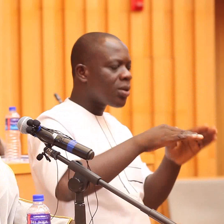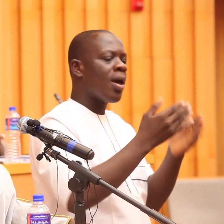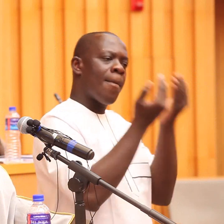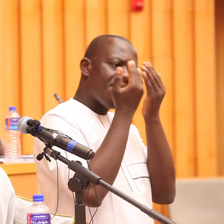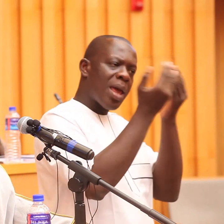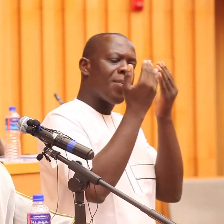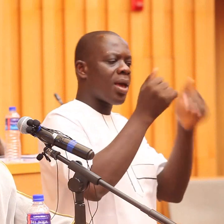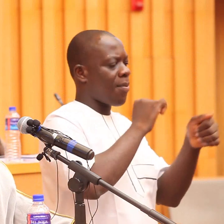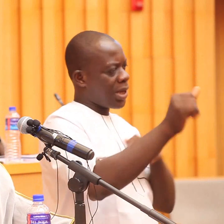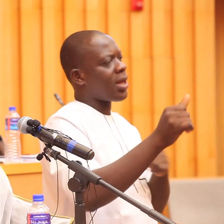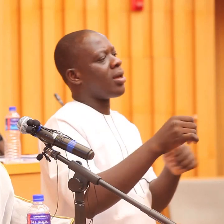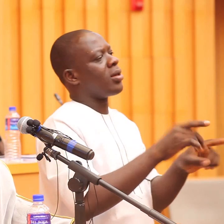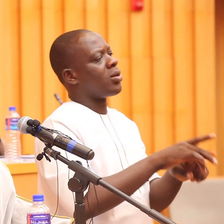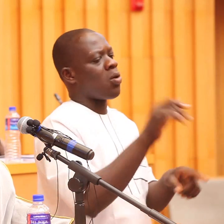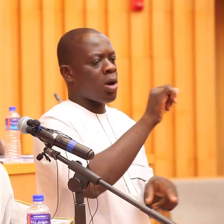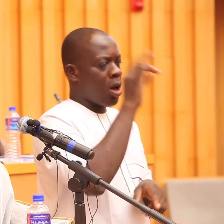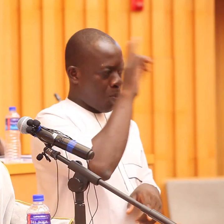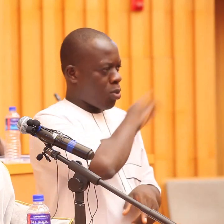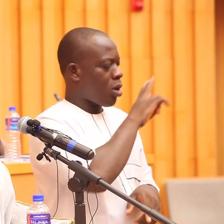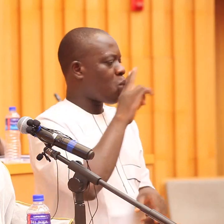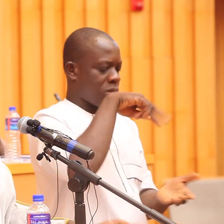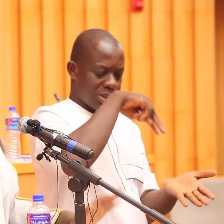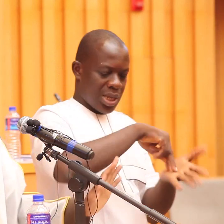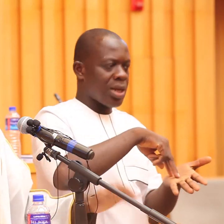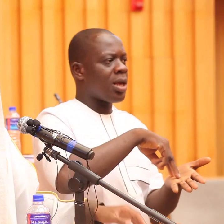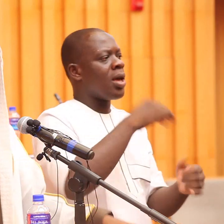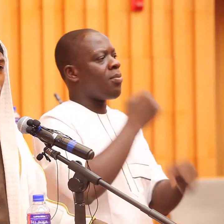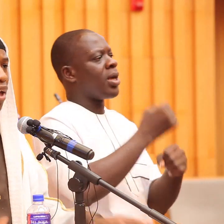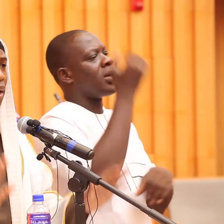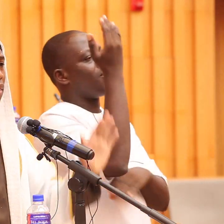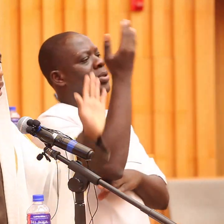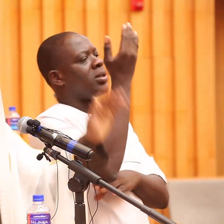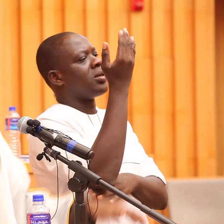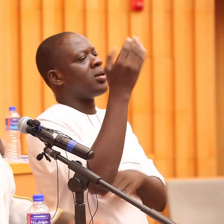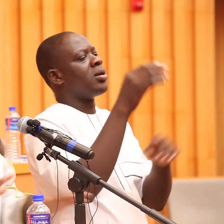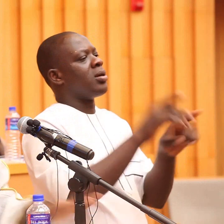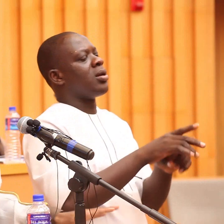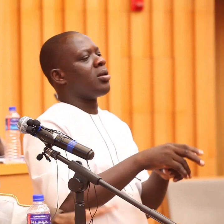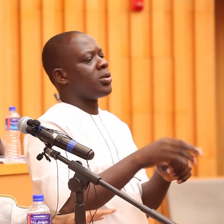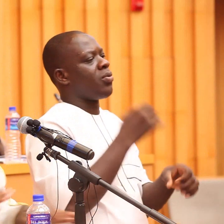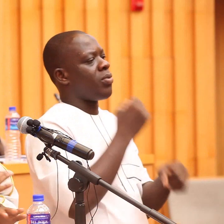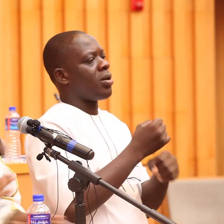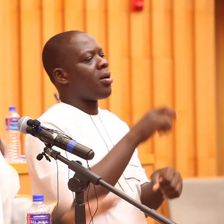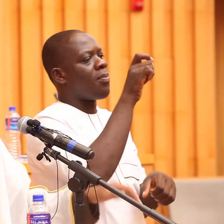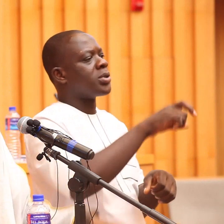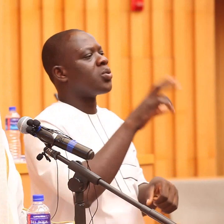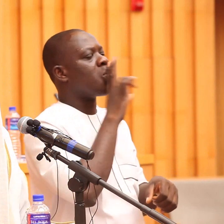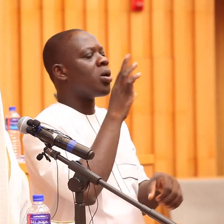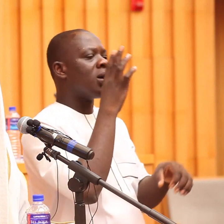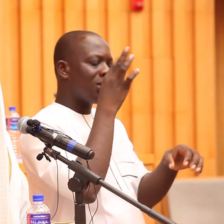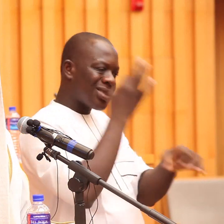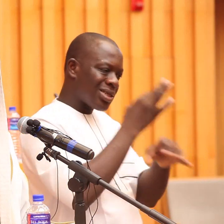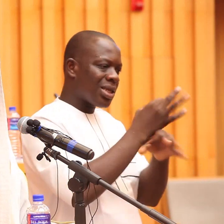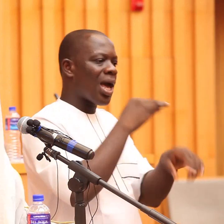presented here alhasan allahu mabarik i'm not good at nahu i hate that every nahu teacher i hate him